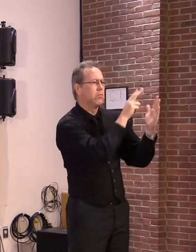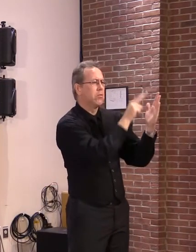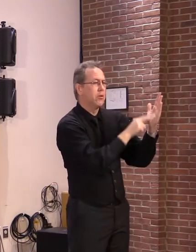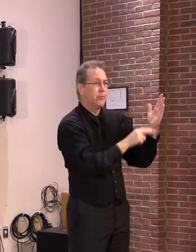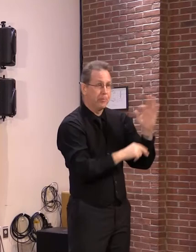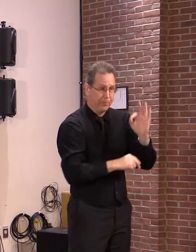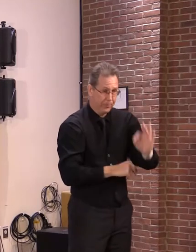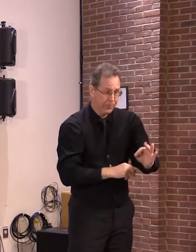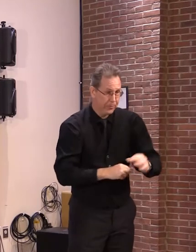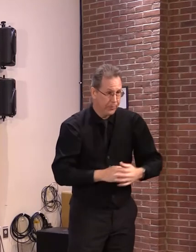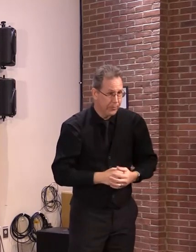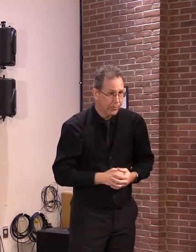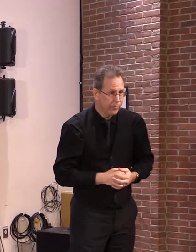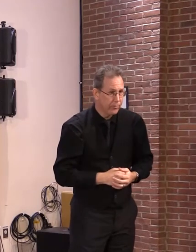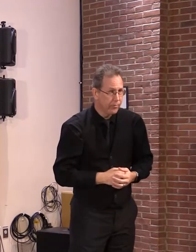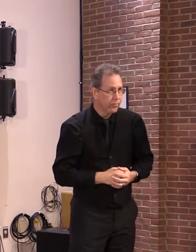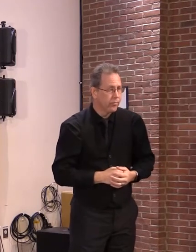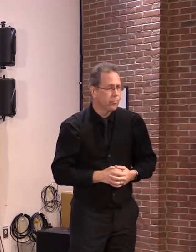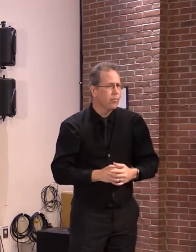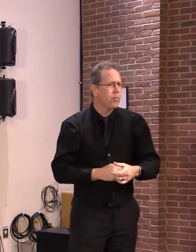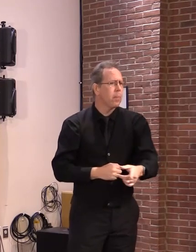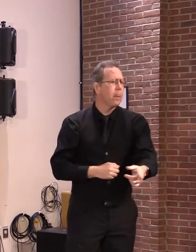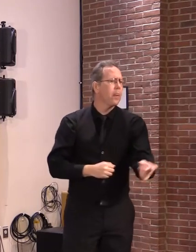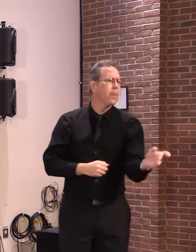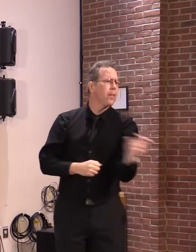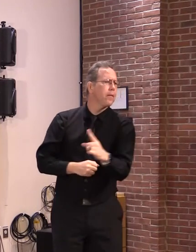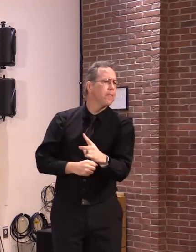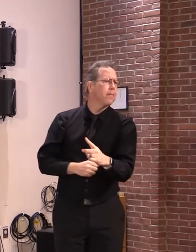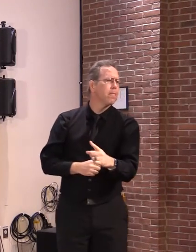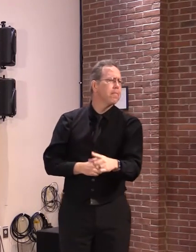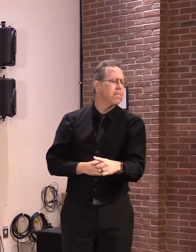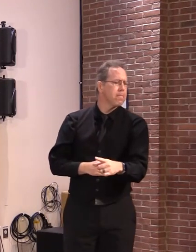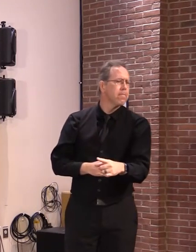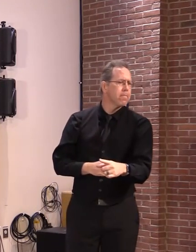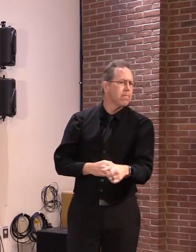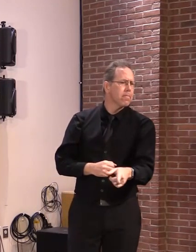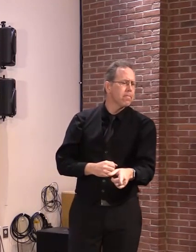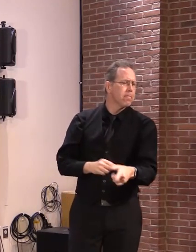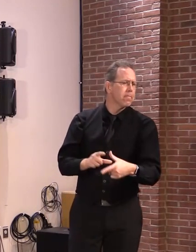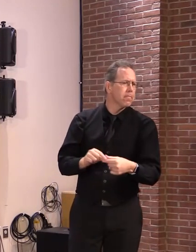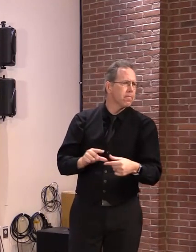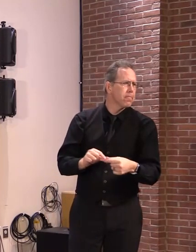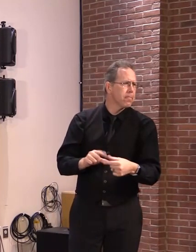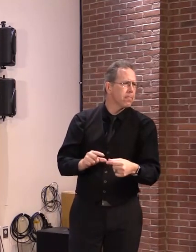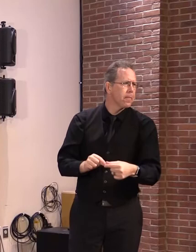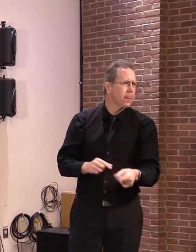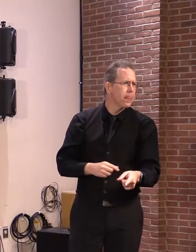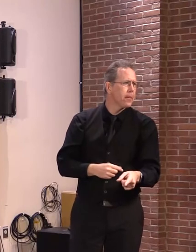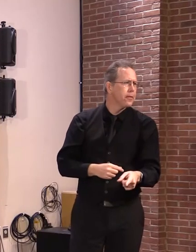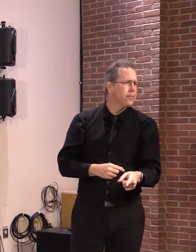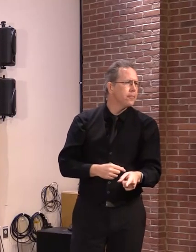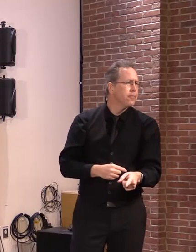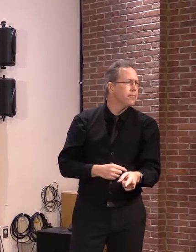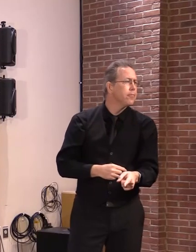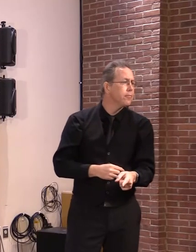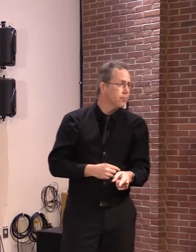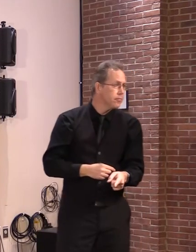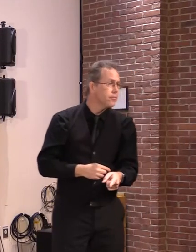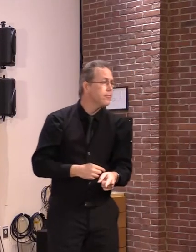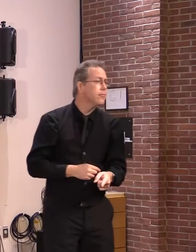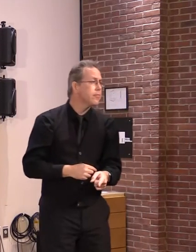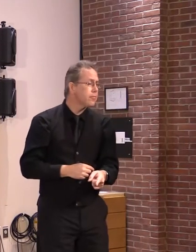Hi, maybe this is a better question for, I don't know if someone from the Department of Financial Regulation is on the call,